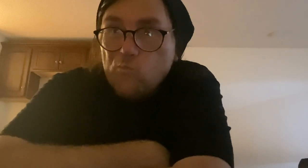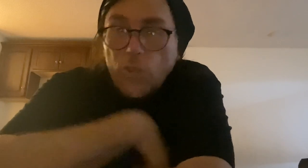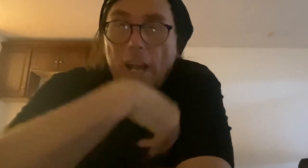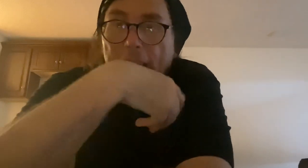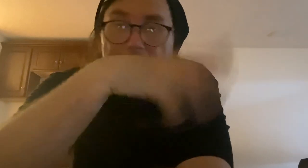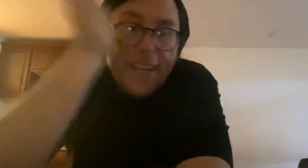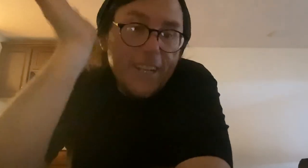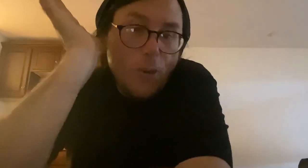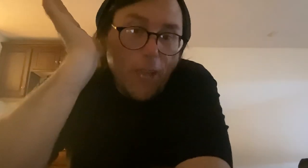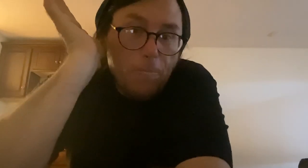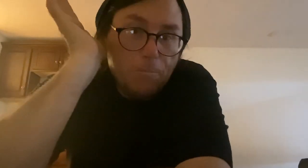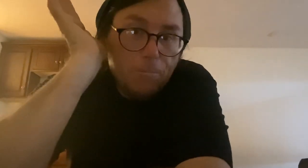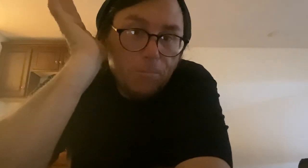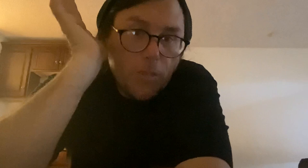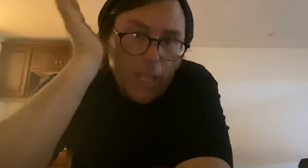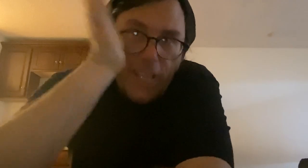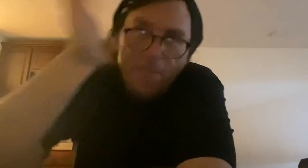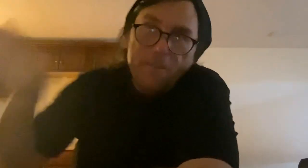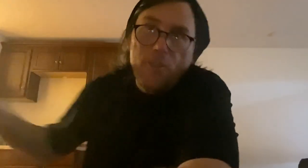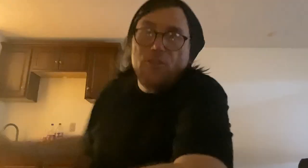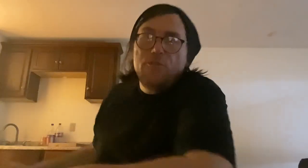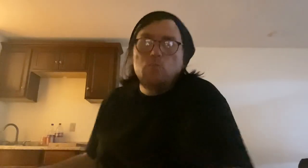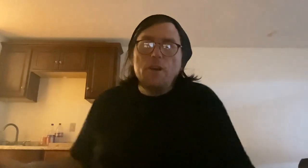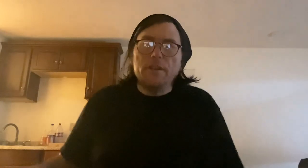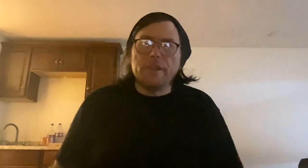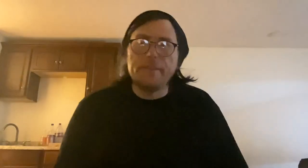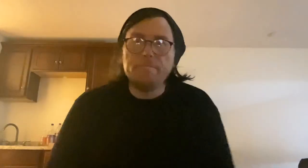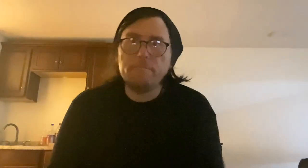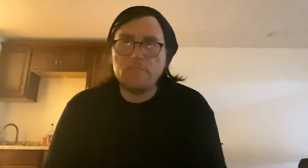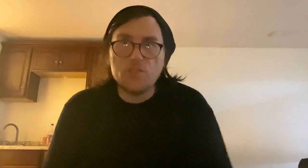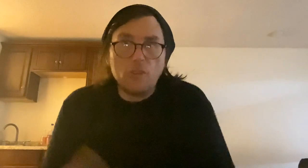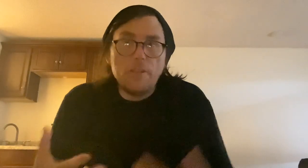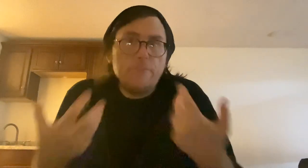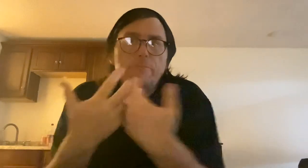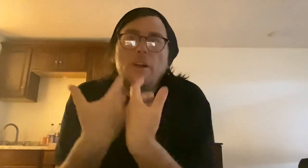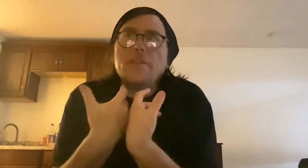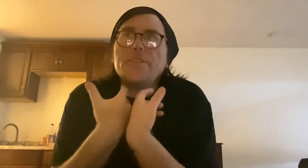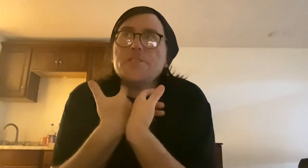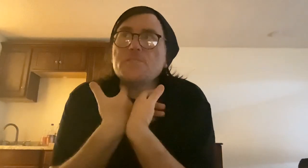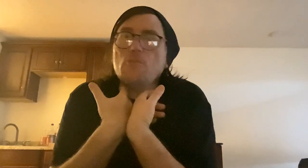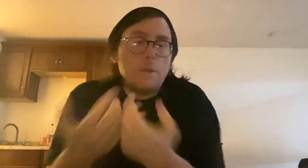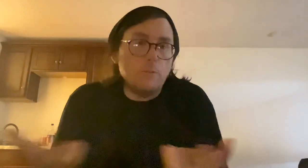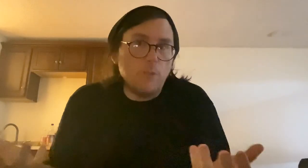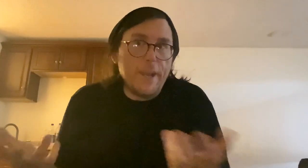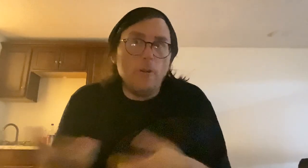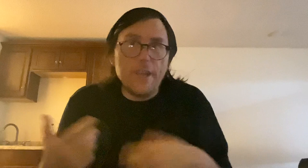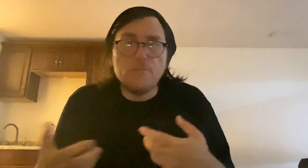So, okay, if you want to start, if this is for people right now, is for